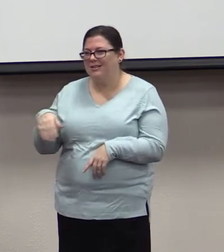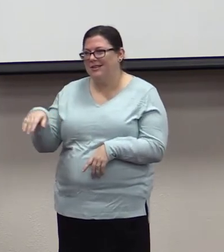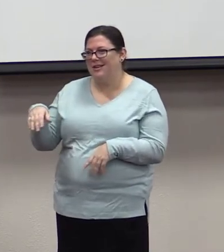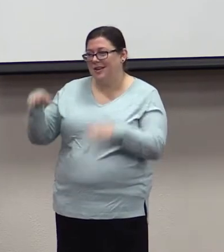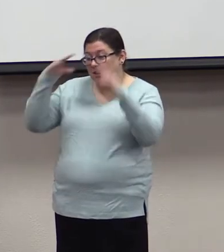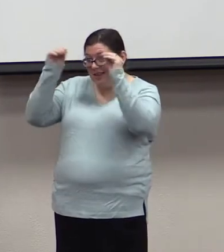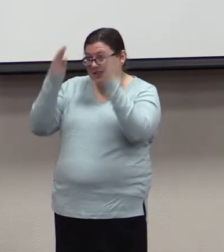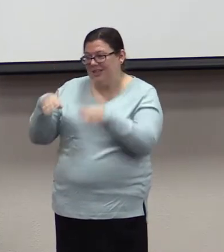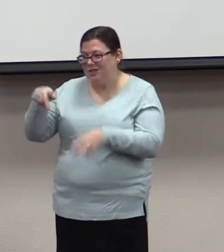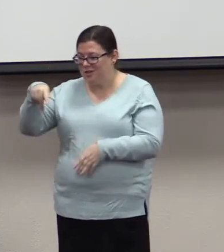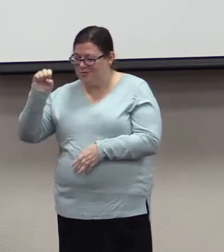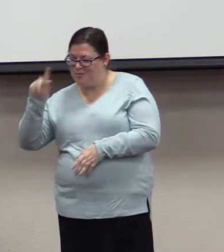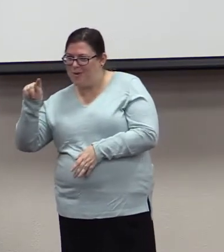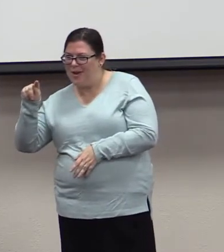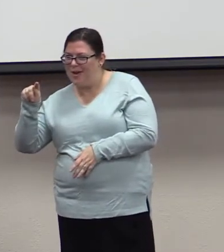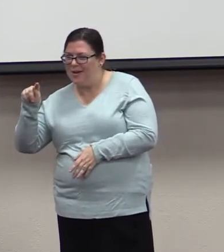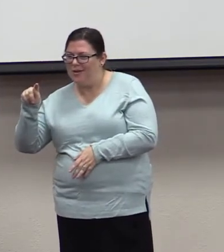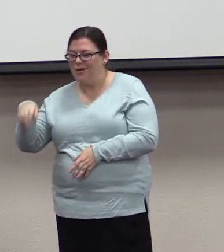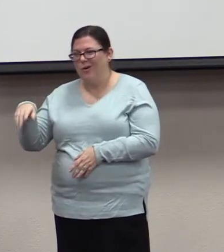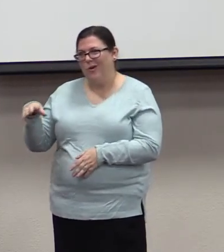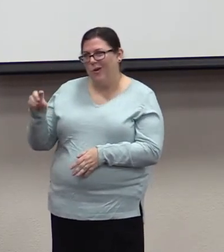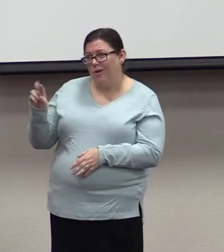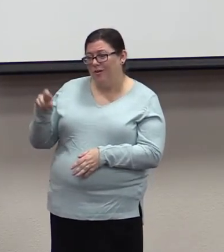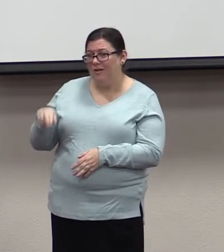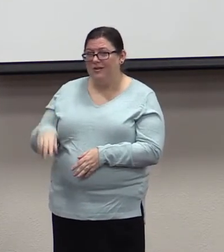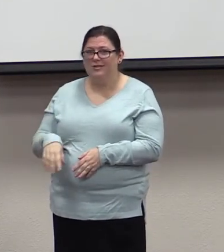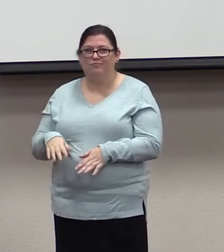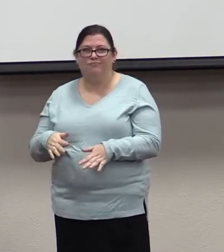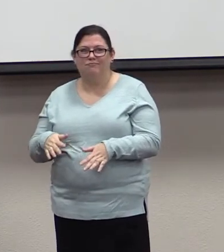That defeats the whole purpose of the sincere heart.